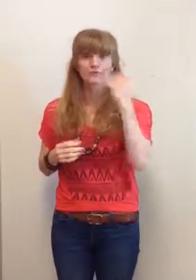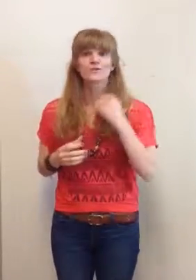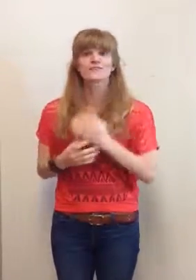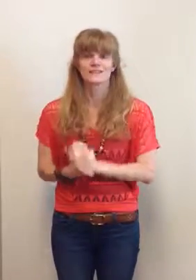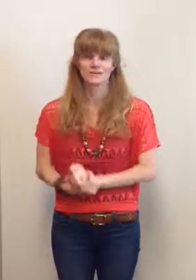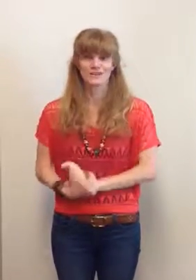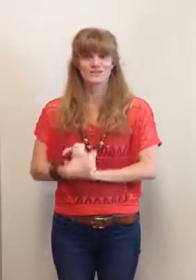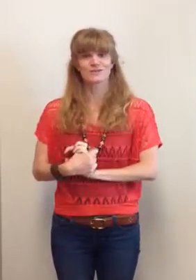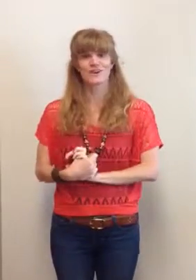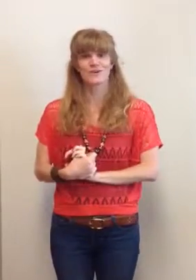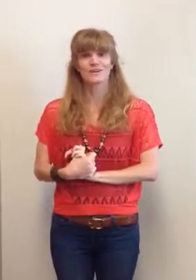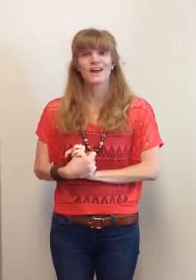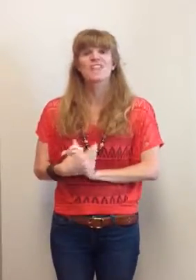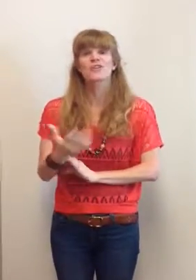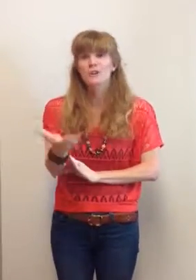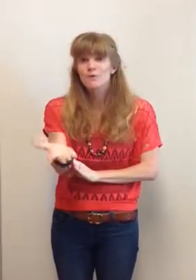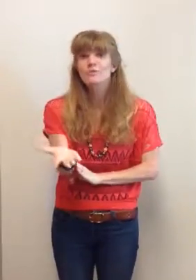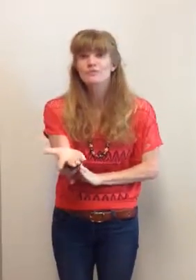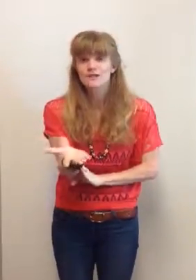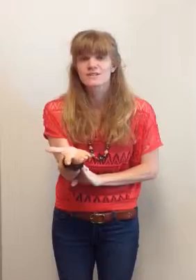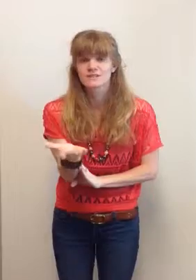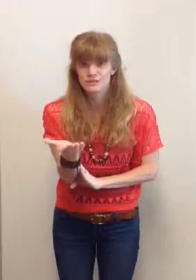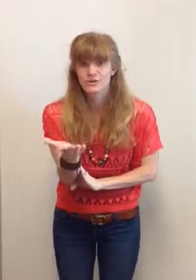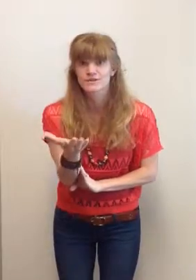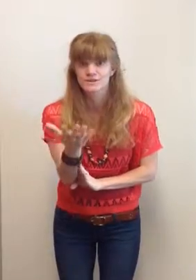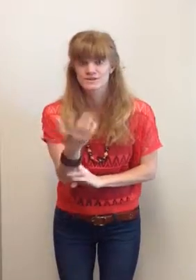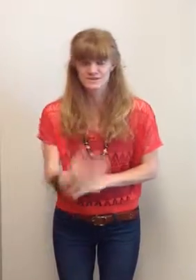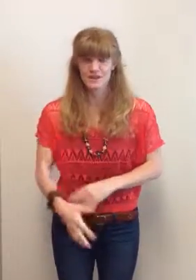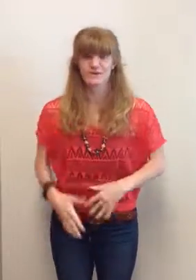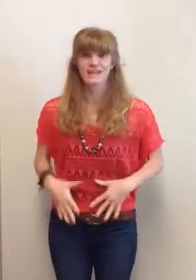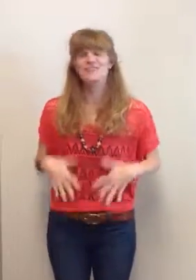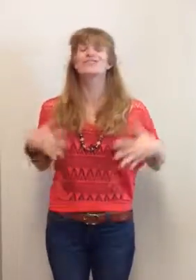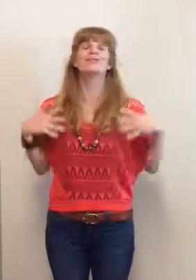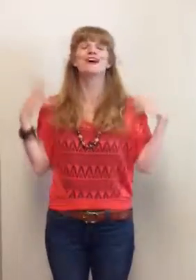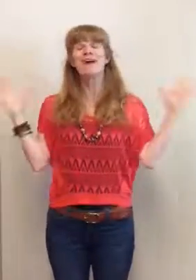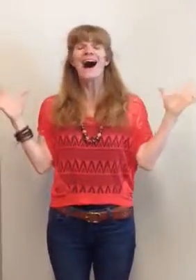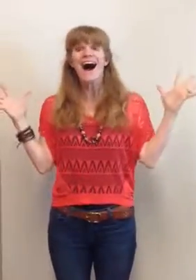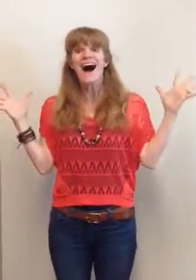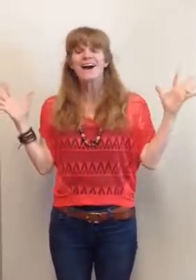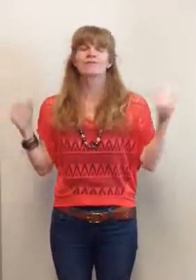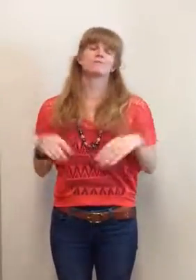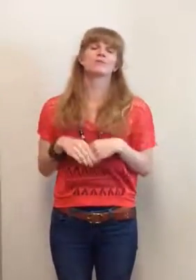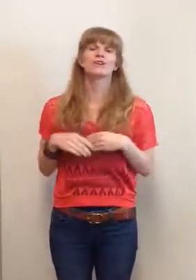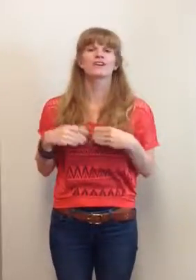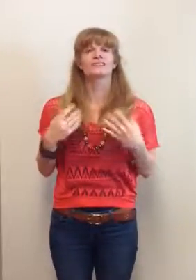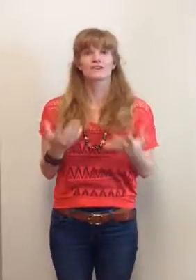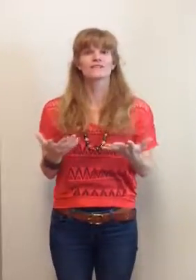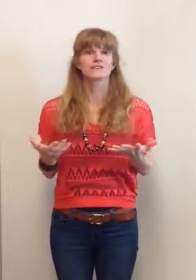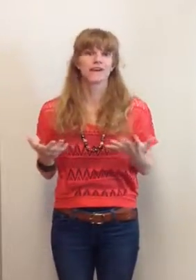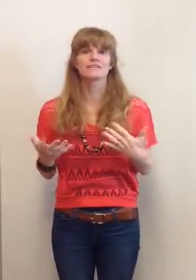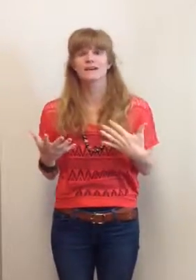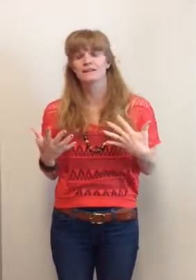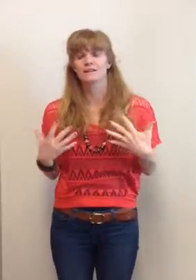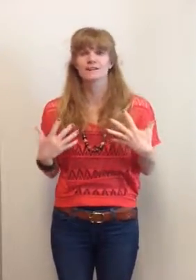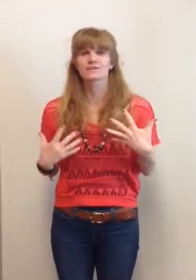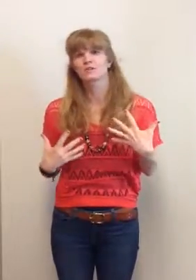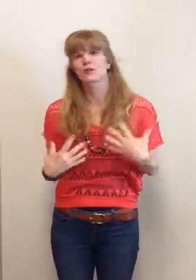frozen. What else do we know? That they're composed of artistic choices. So a statue communicates a very different idea than a statue where